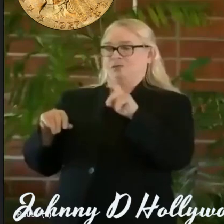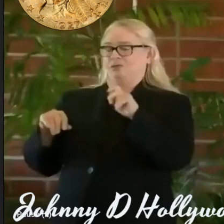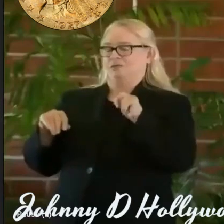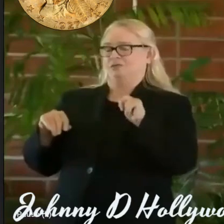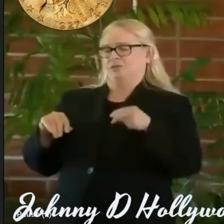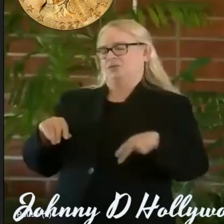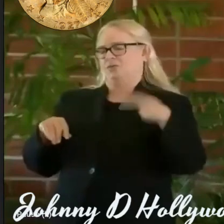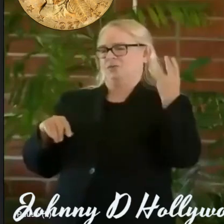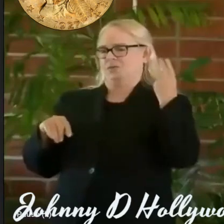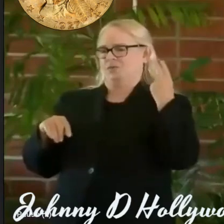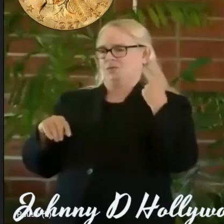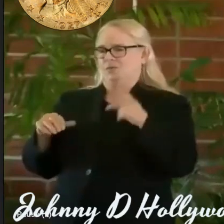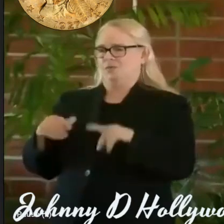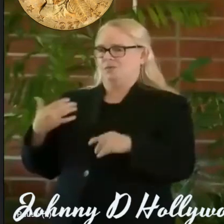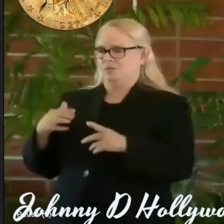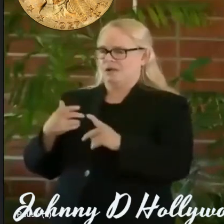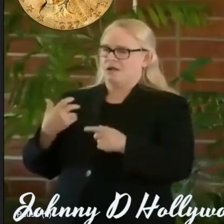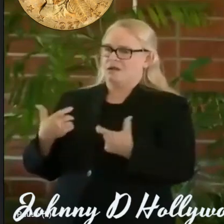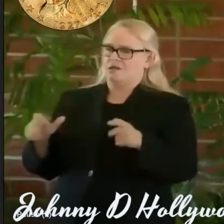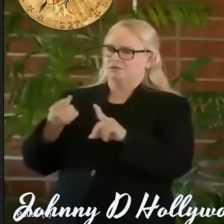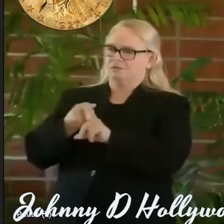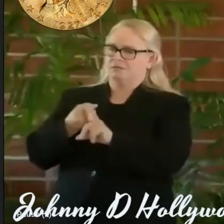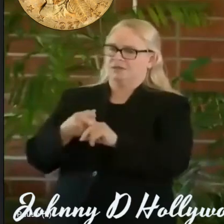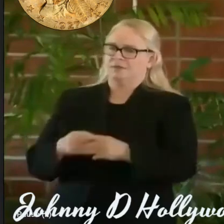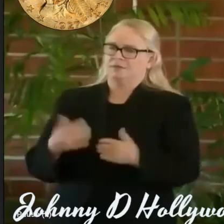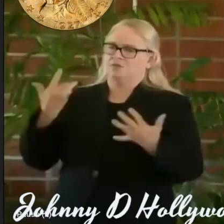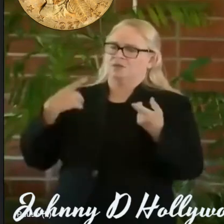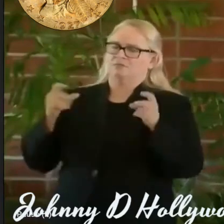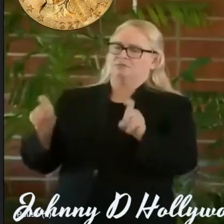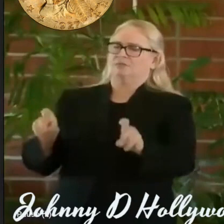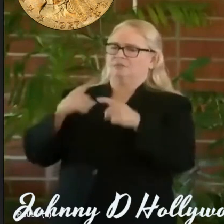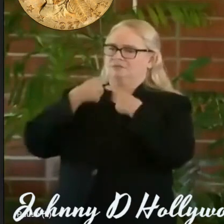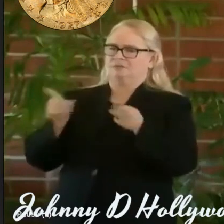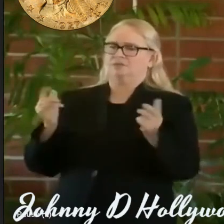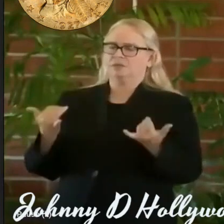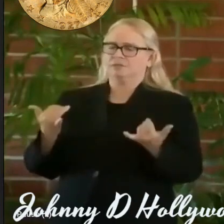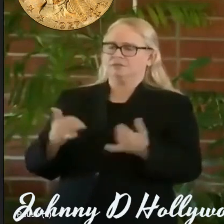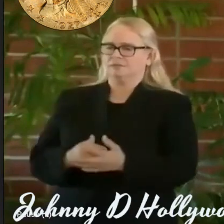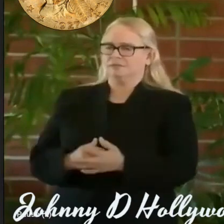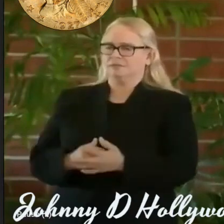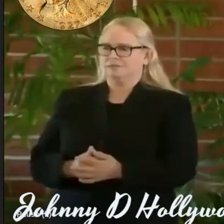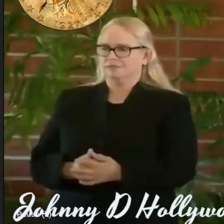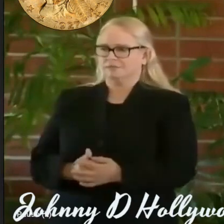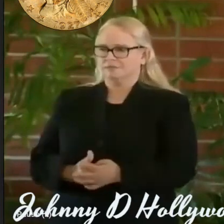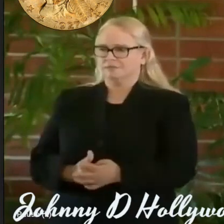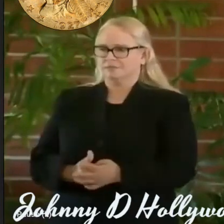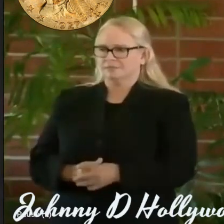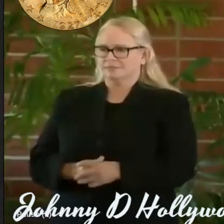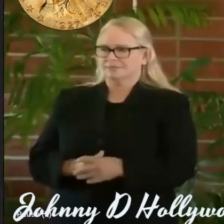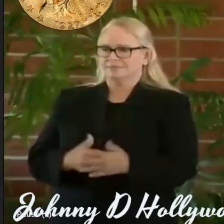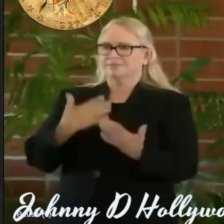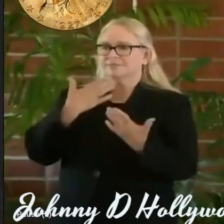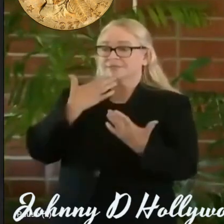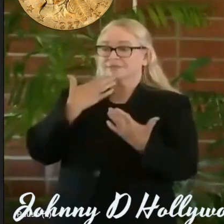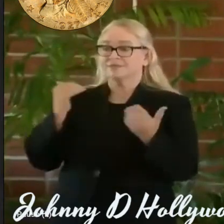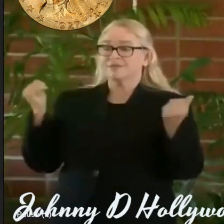profound. And it's precisely why we made the announcement we have here today. And so let me thank all of you